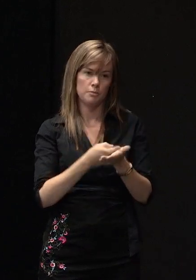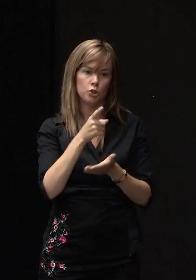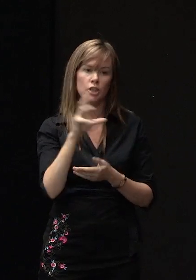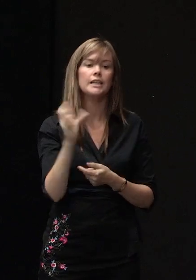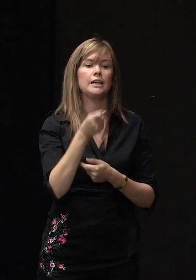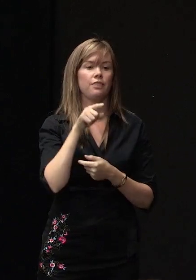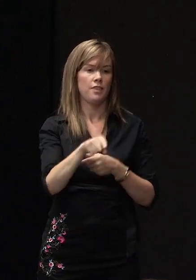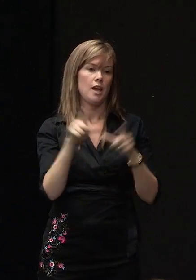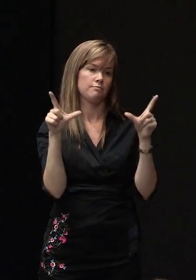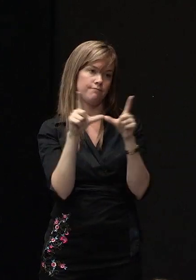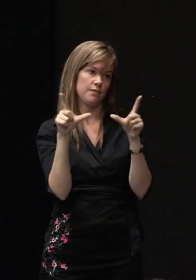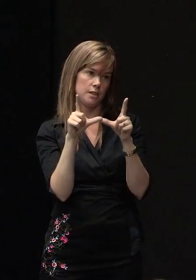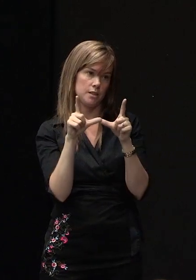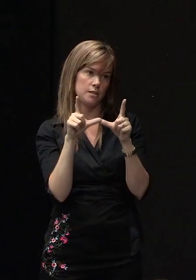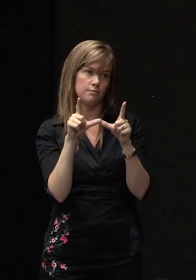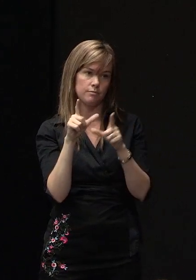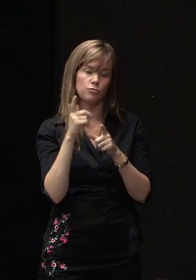when the building work's finished.